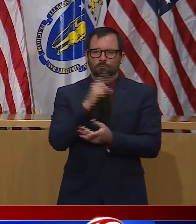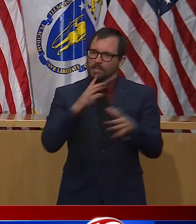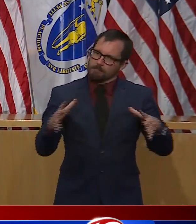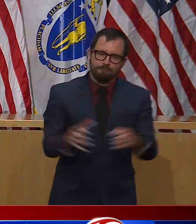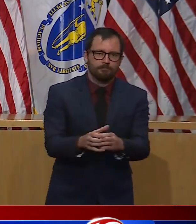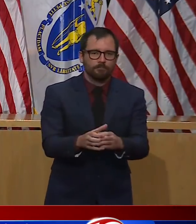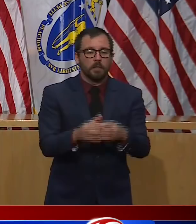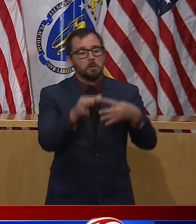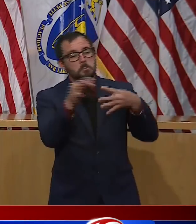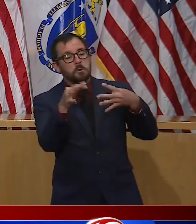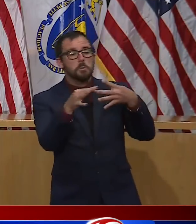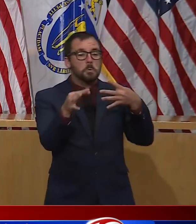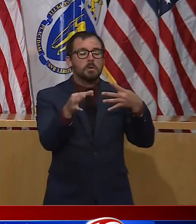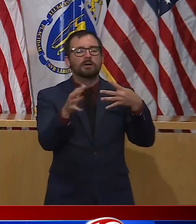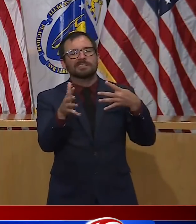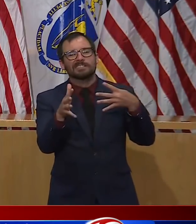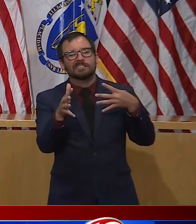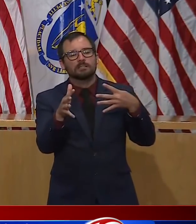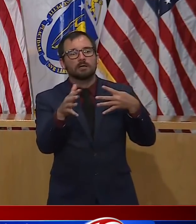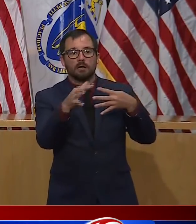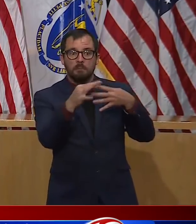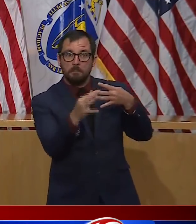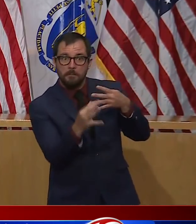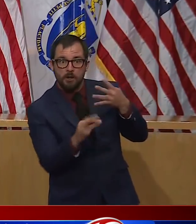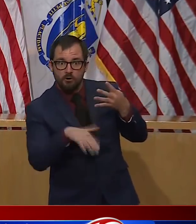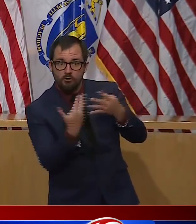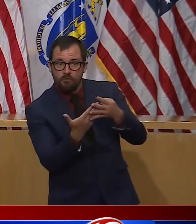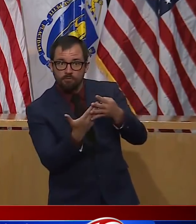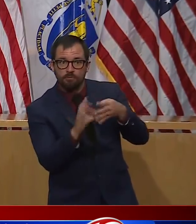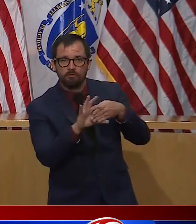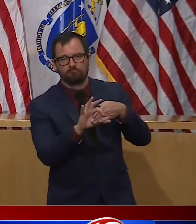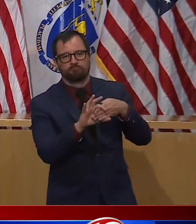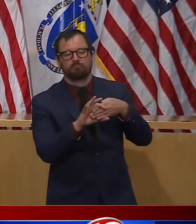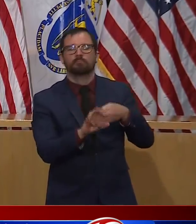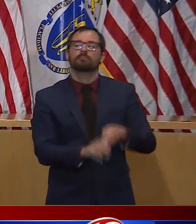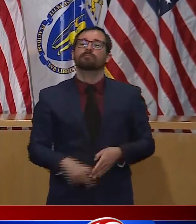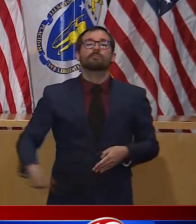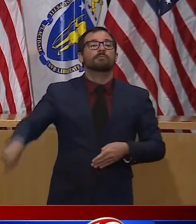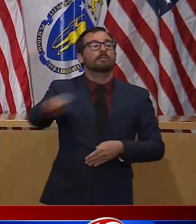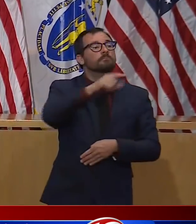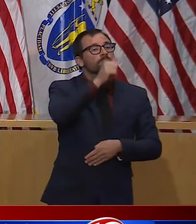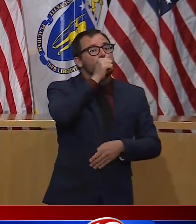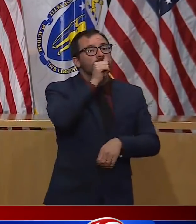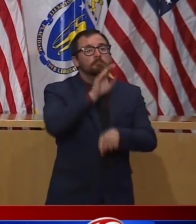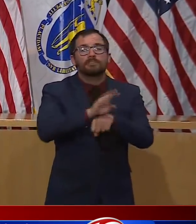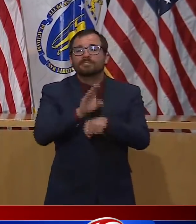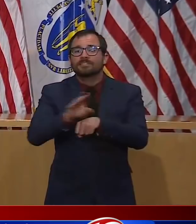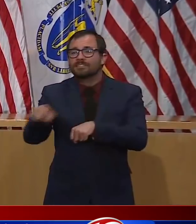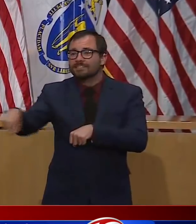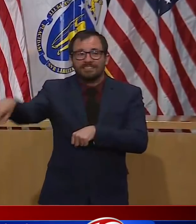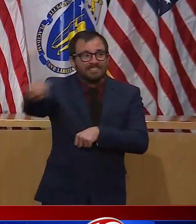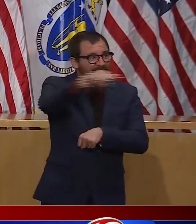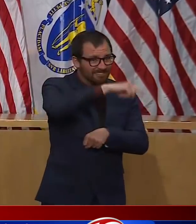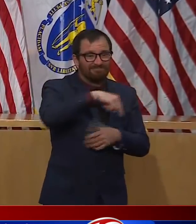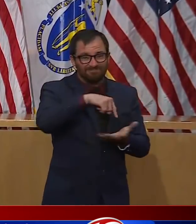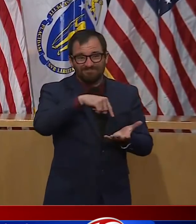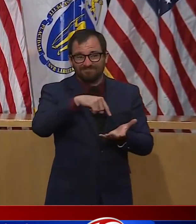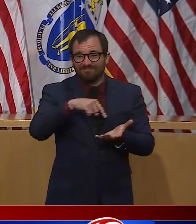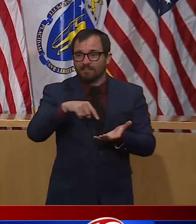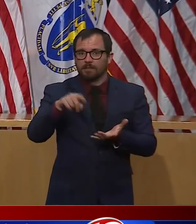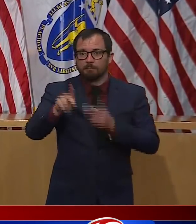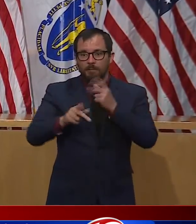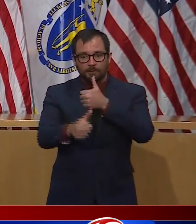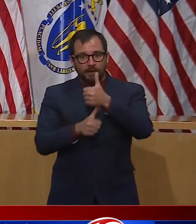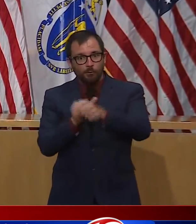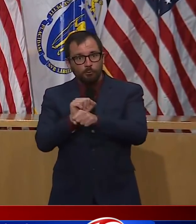sector to support their employees, to be creative, to support working remotely whenever possible, and to follow the